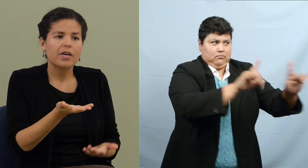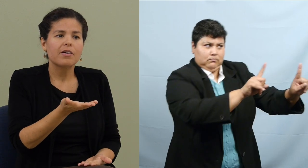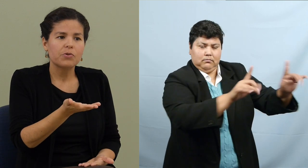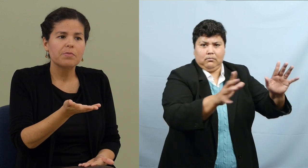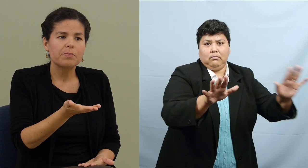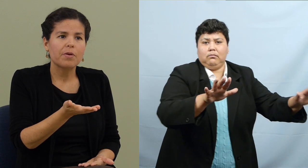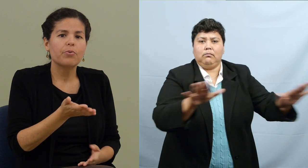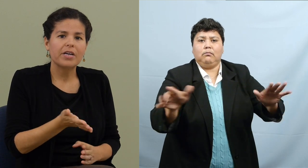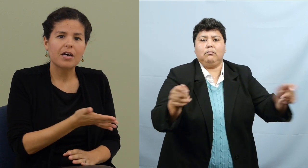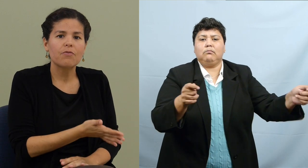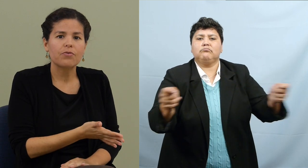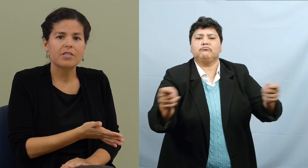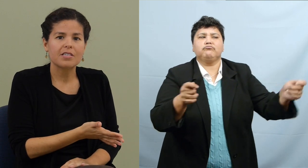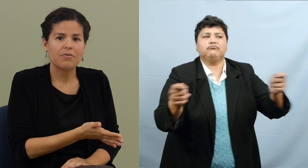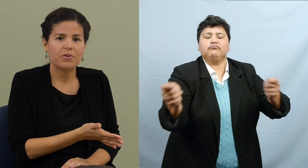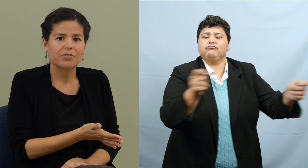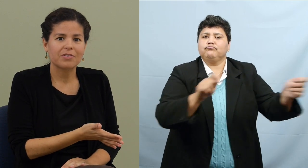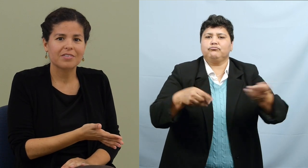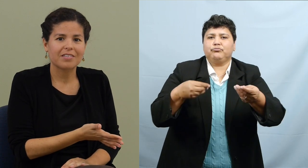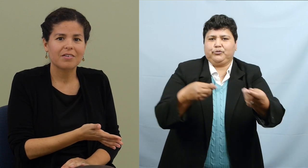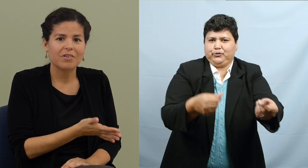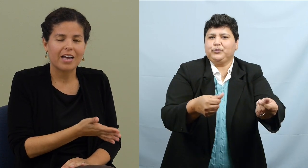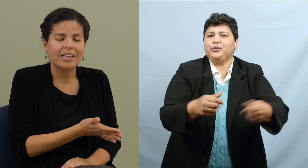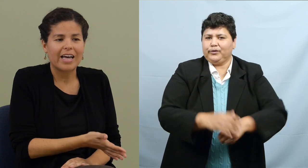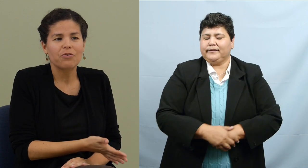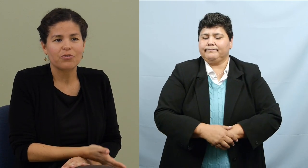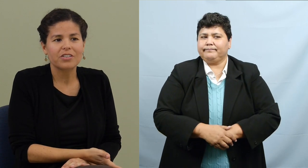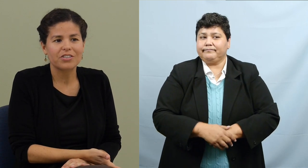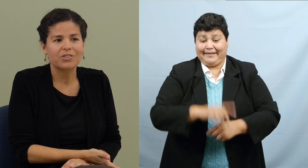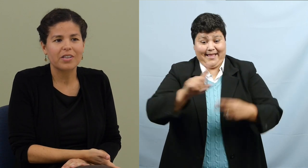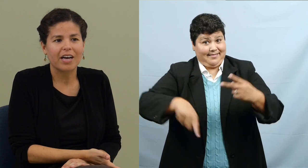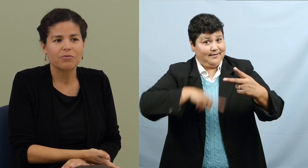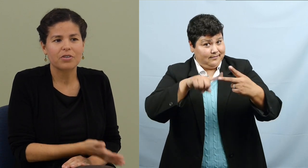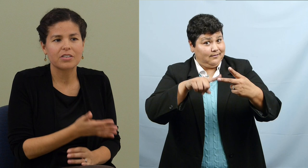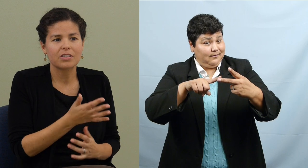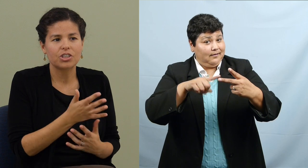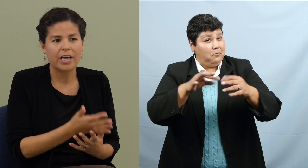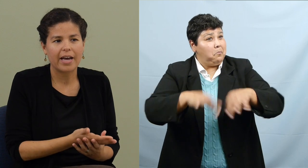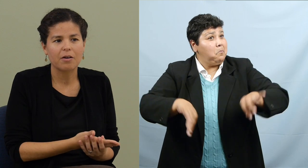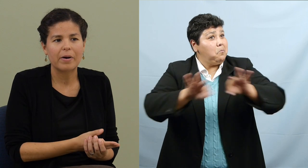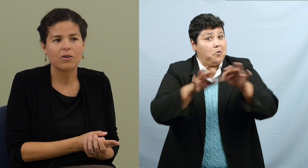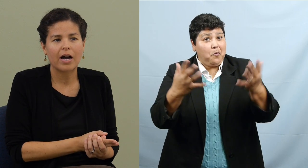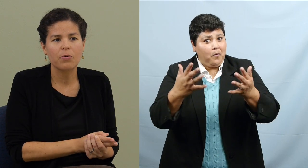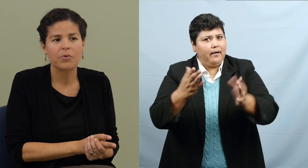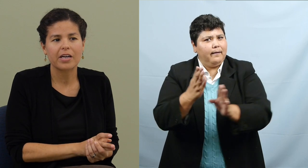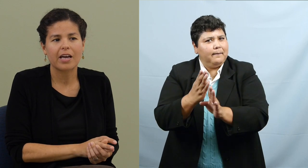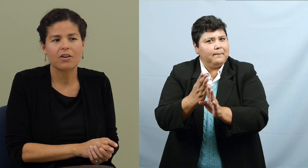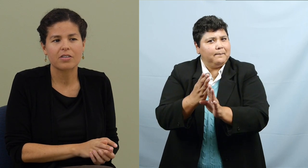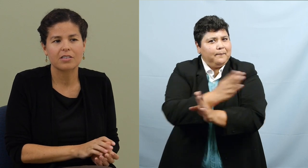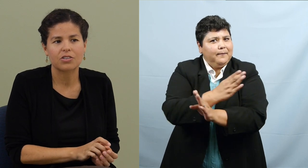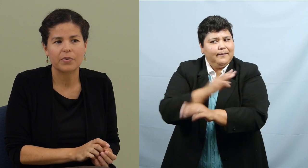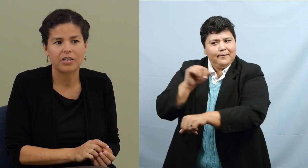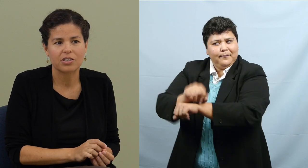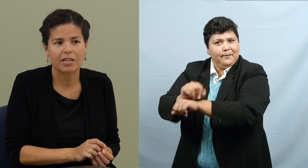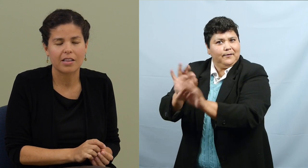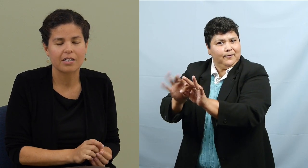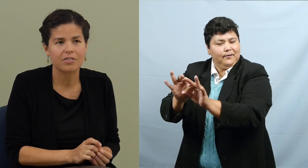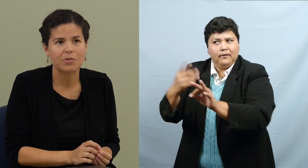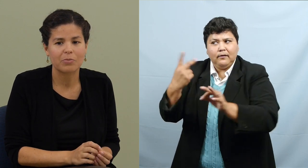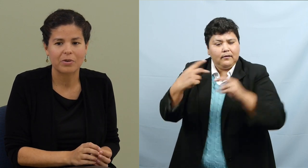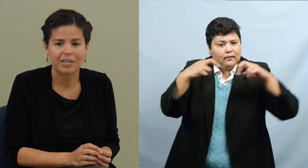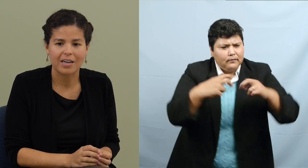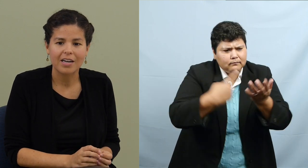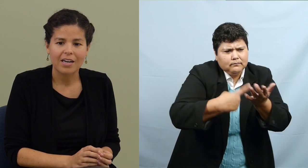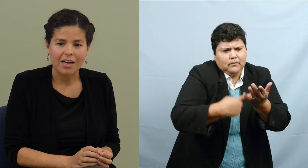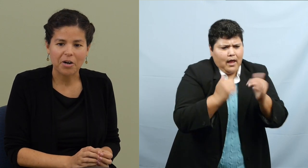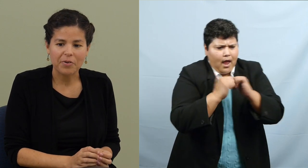and also it was the pre-conference I felt allowed for us to do that and for us to chat about how we were going to handle the situation. I think